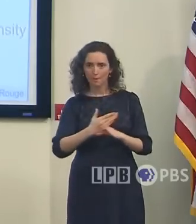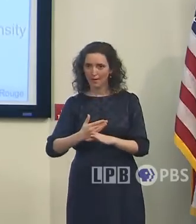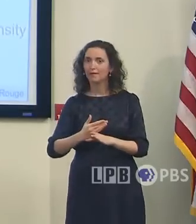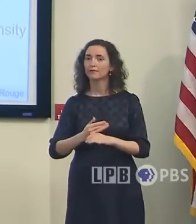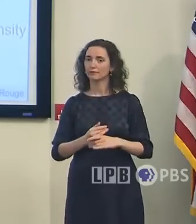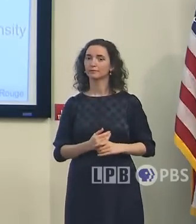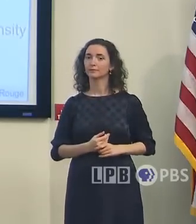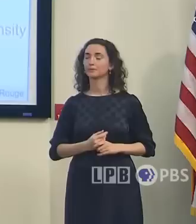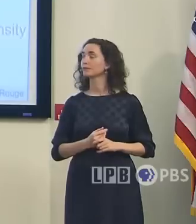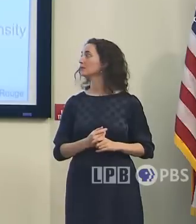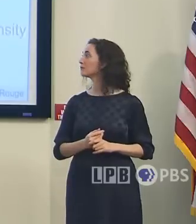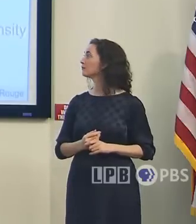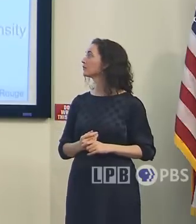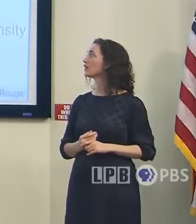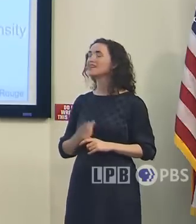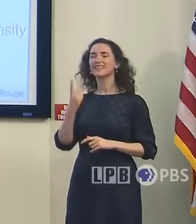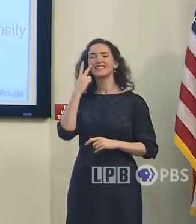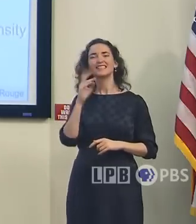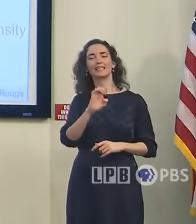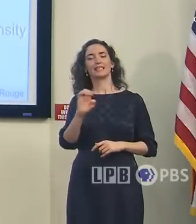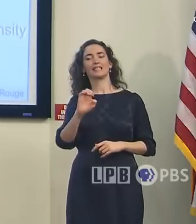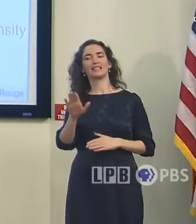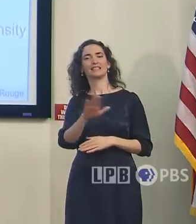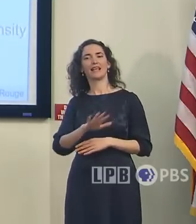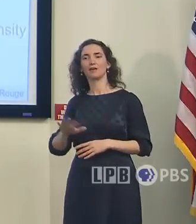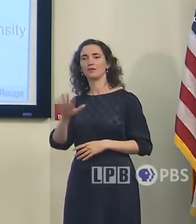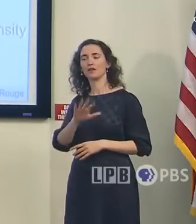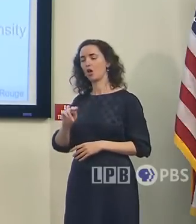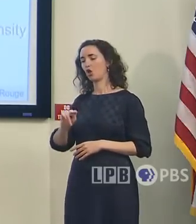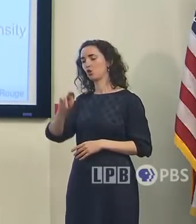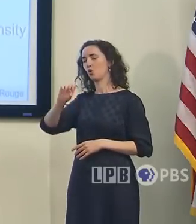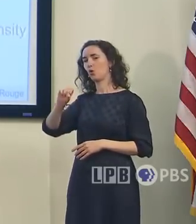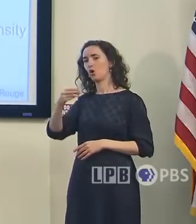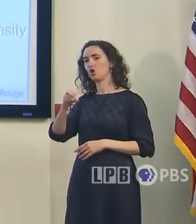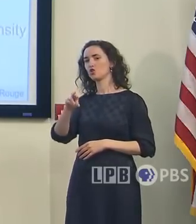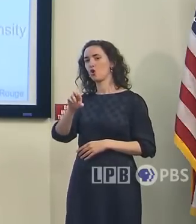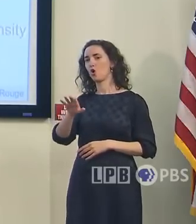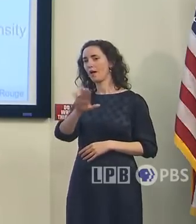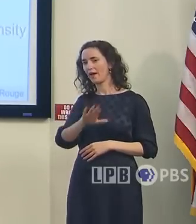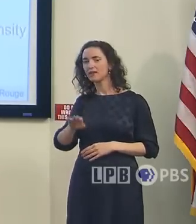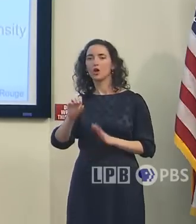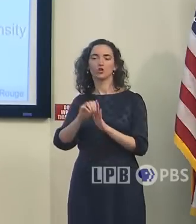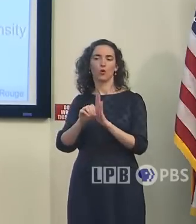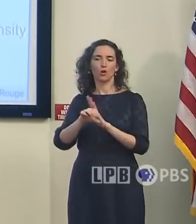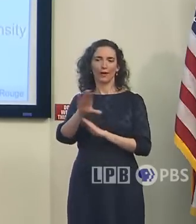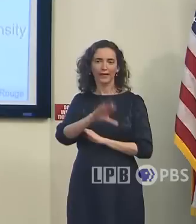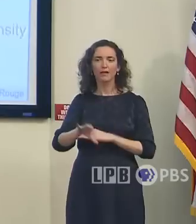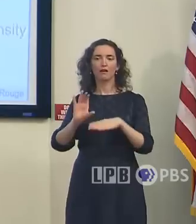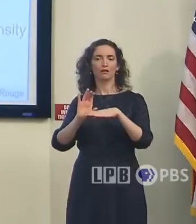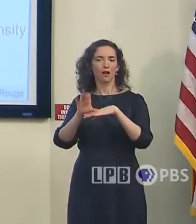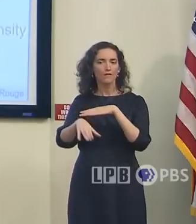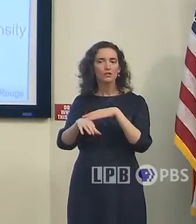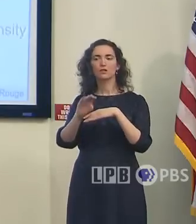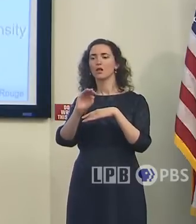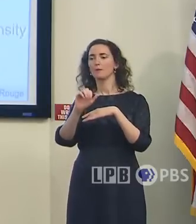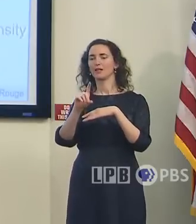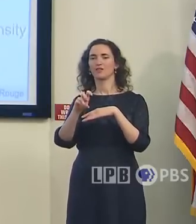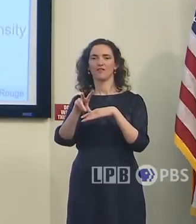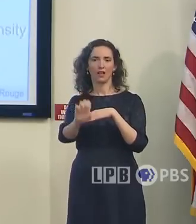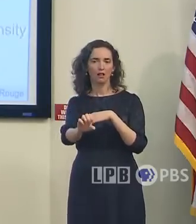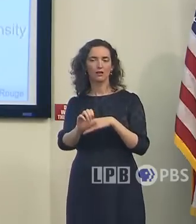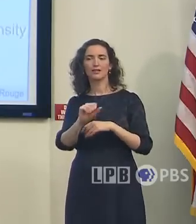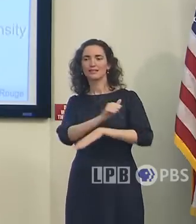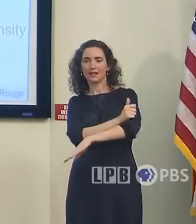As you move a little bit further to the east, north shore area of the New Orleans area there, Covington, Mandeville, Slidell,